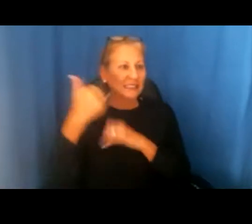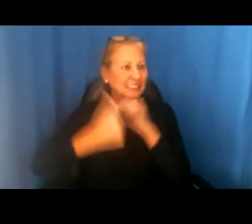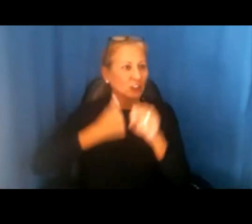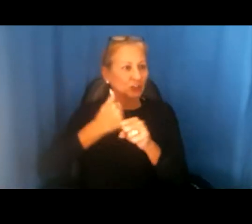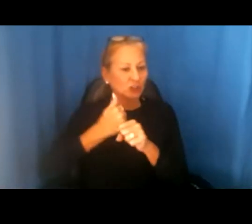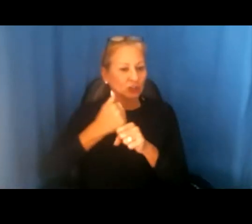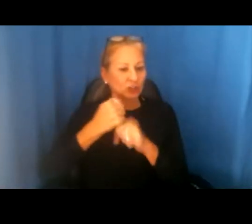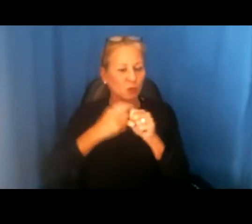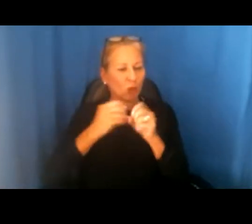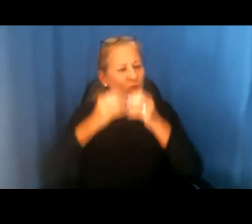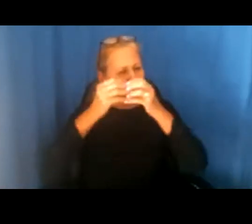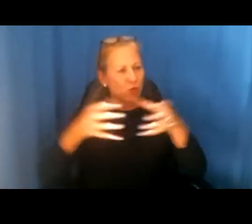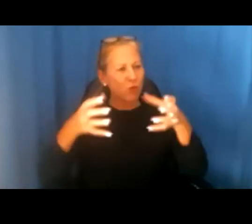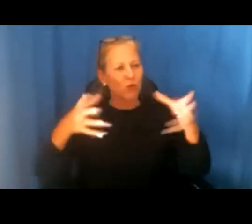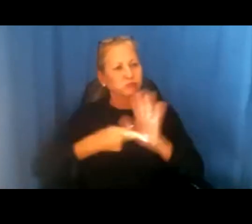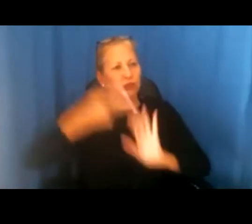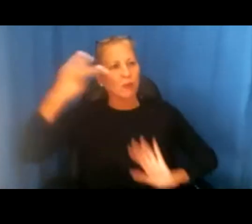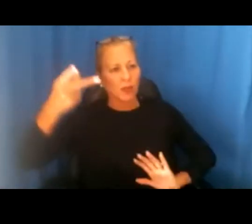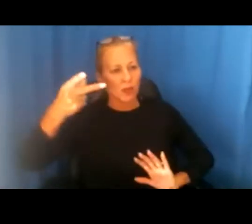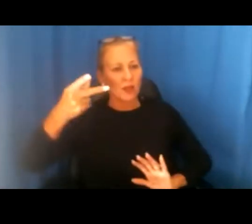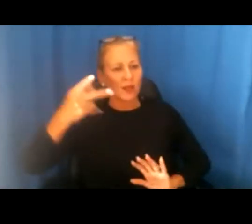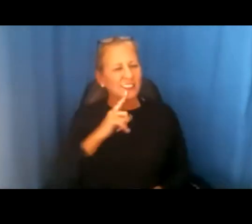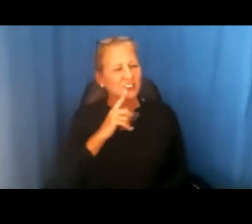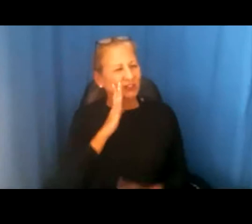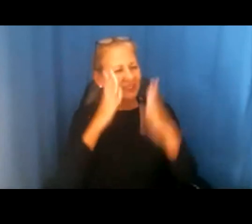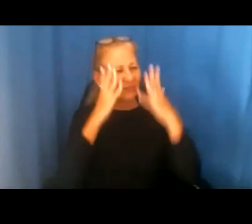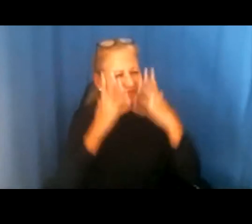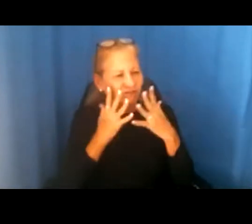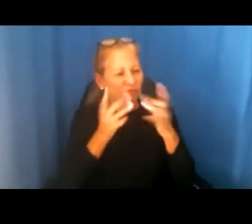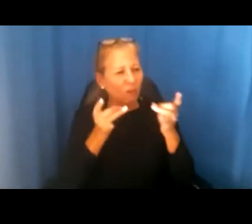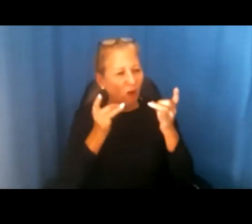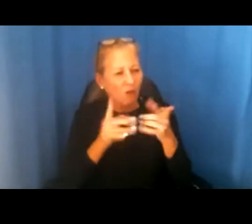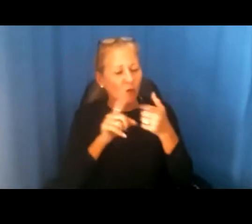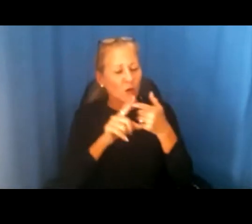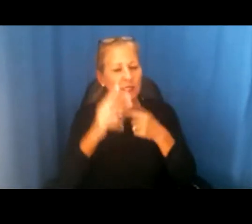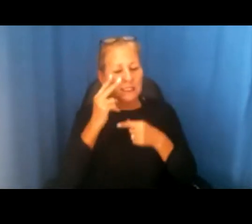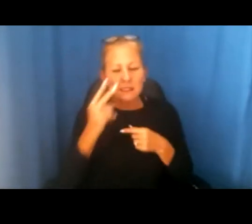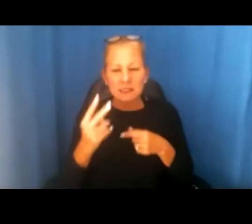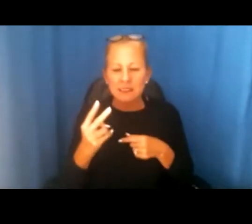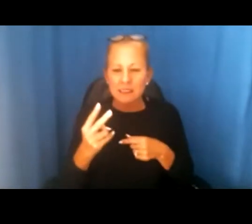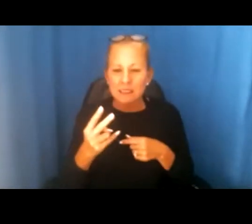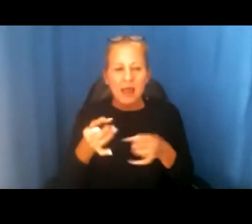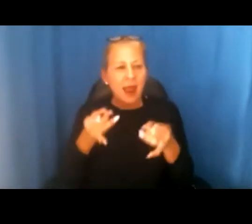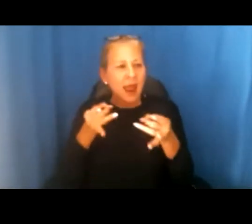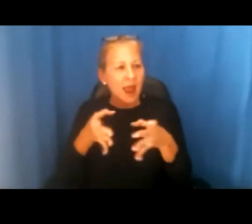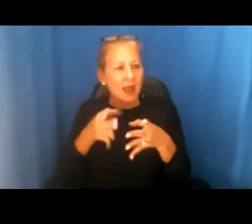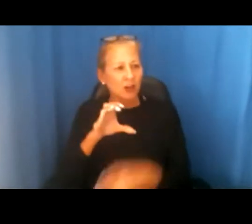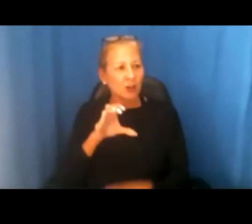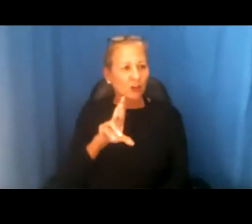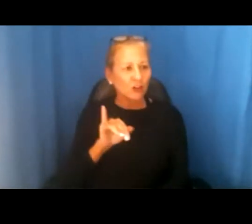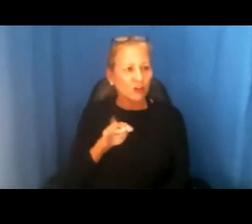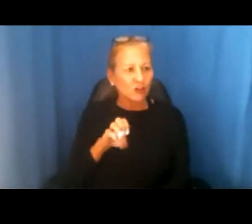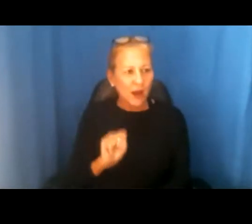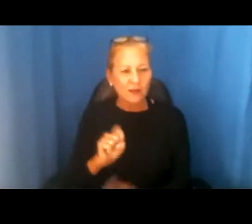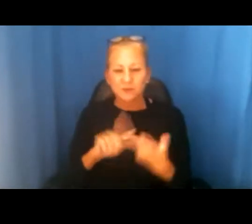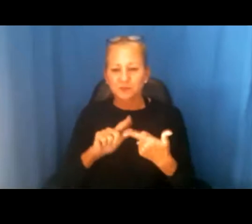And it's truly awful to see the hate crimes, harassment,